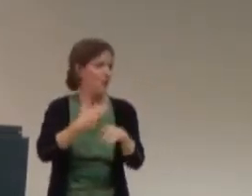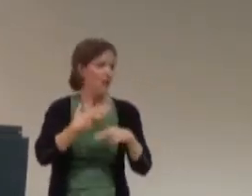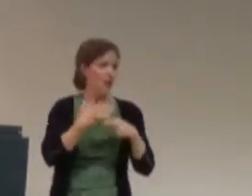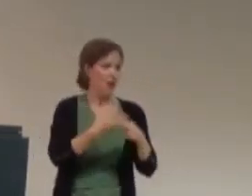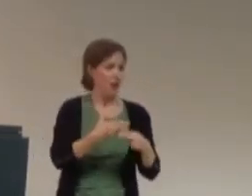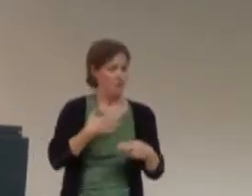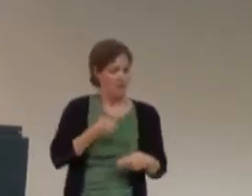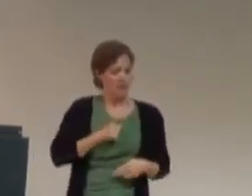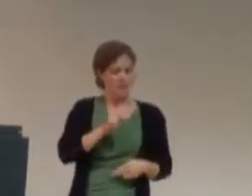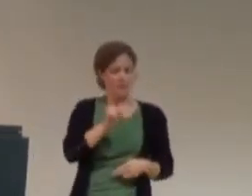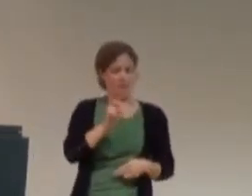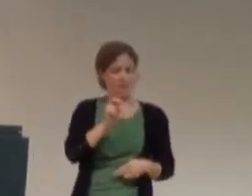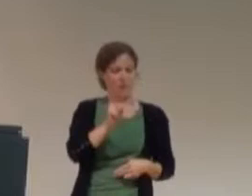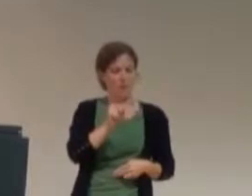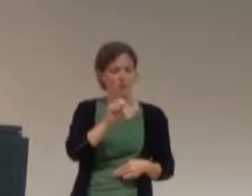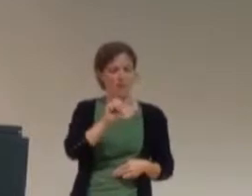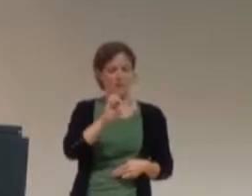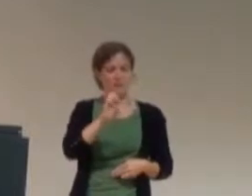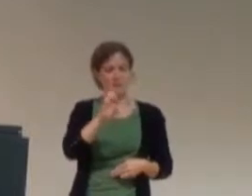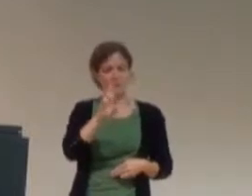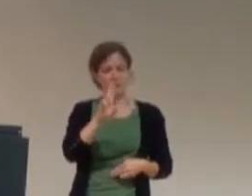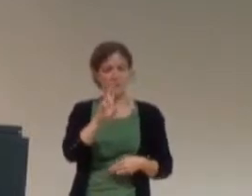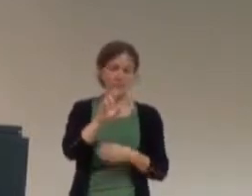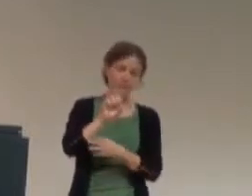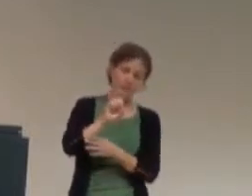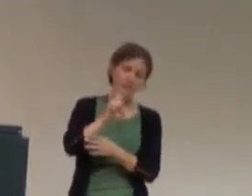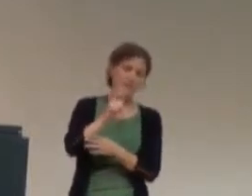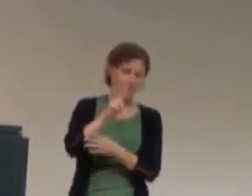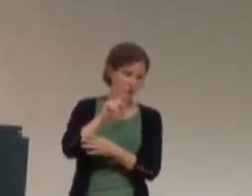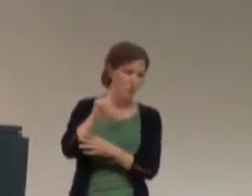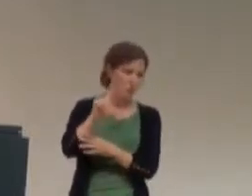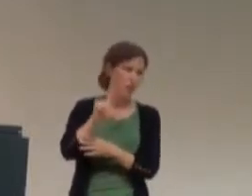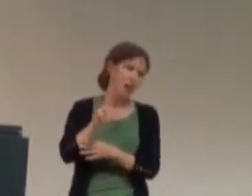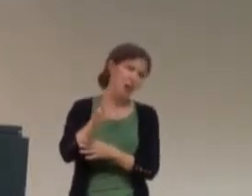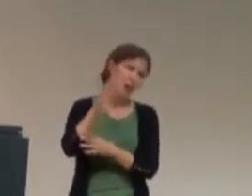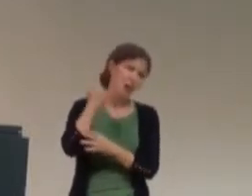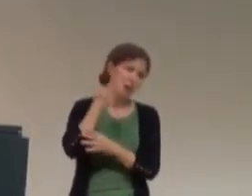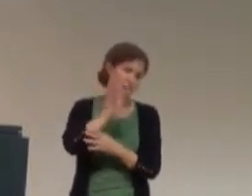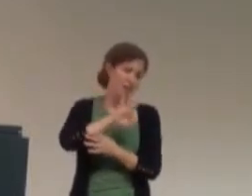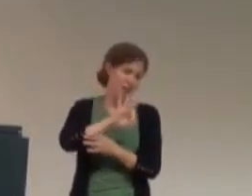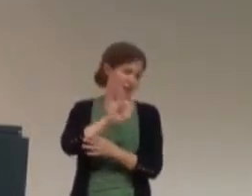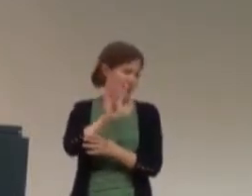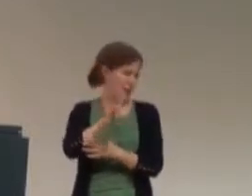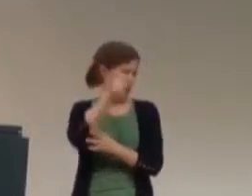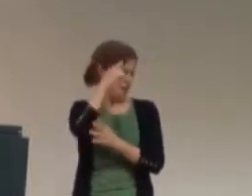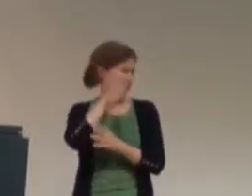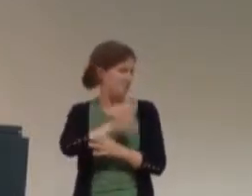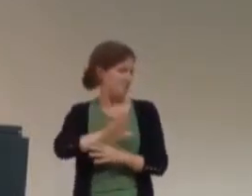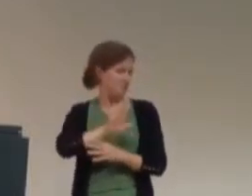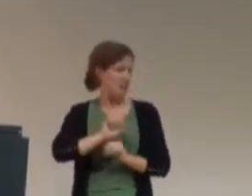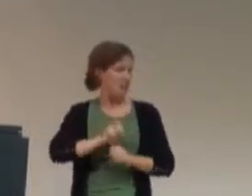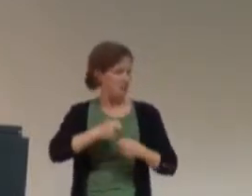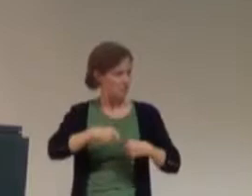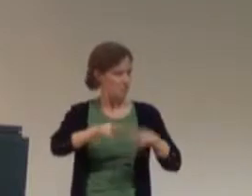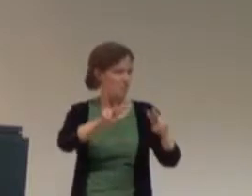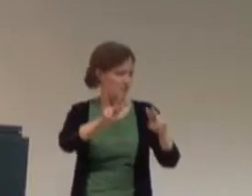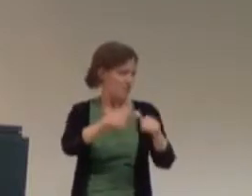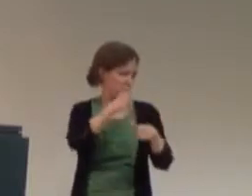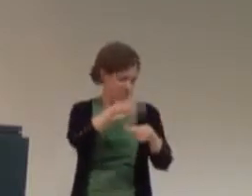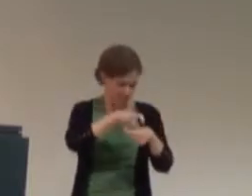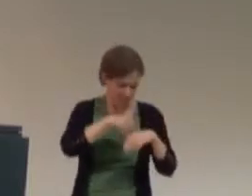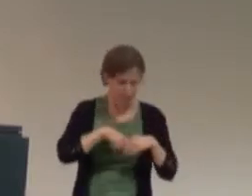nonsexual. That was the only word I had for it. This was in 1998, I think, was when I posted it first.